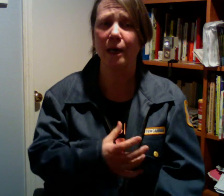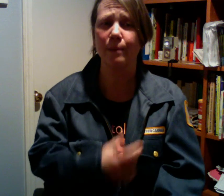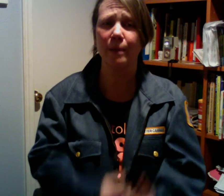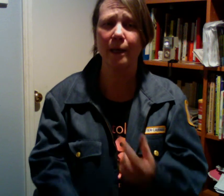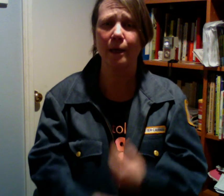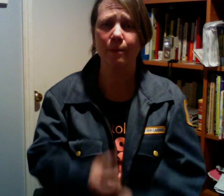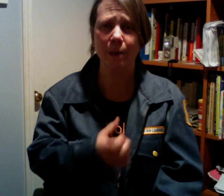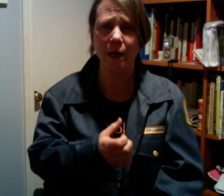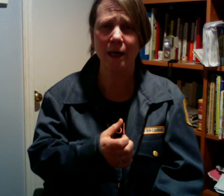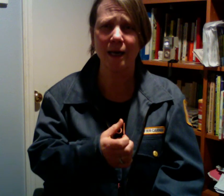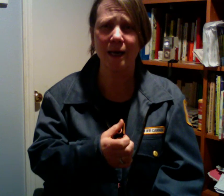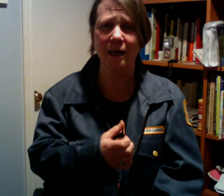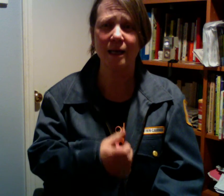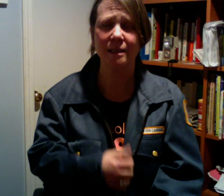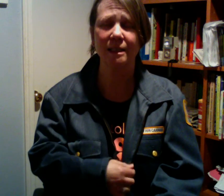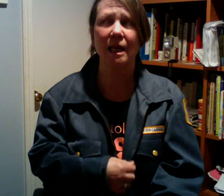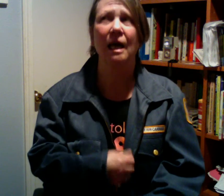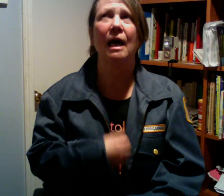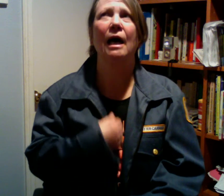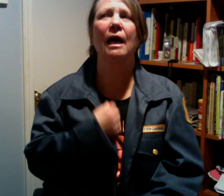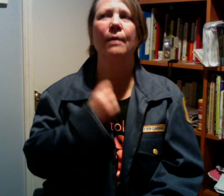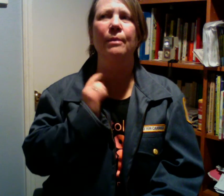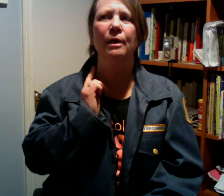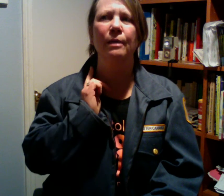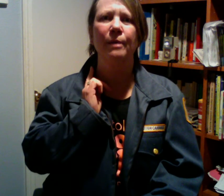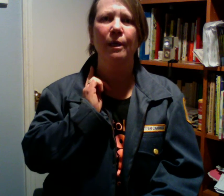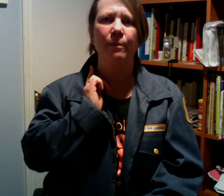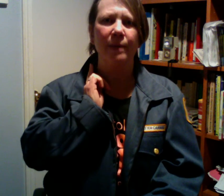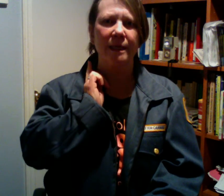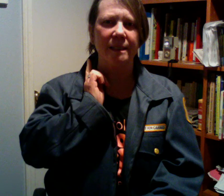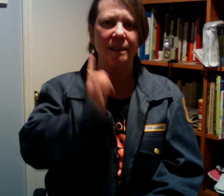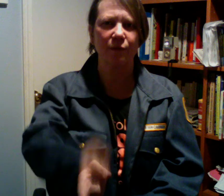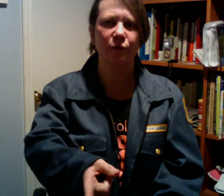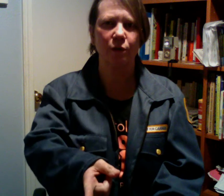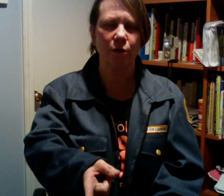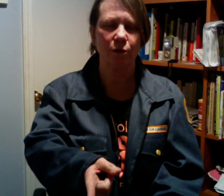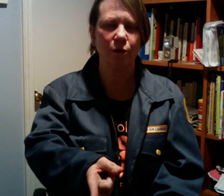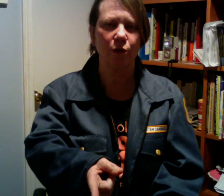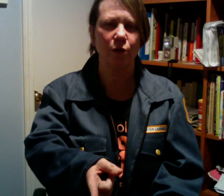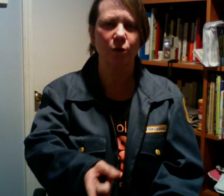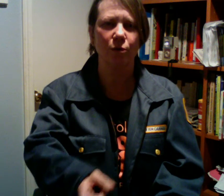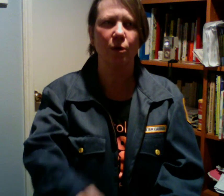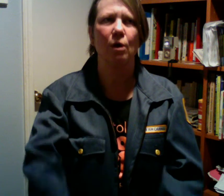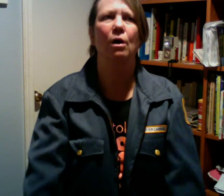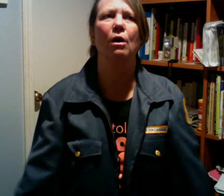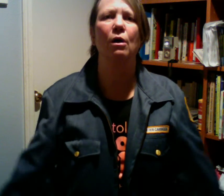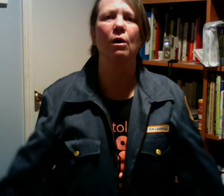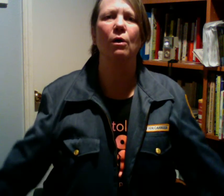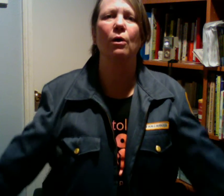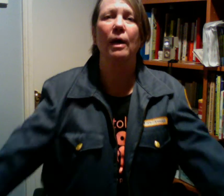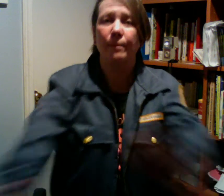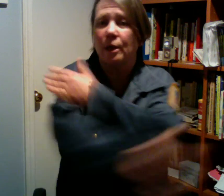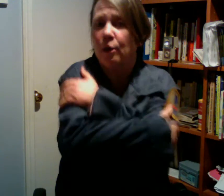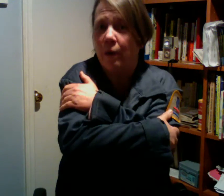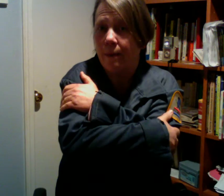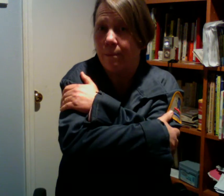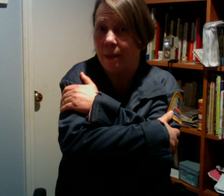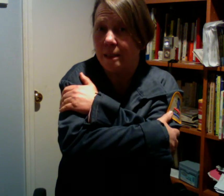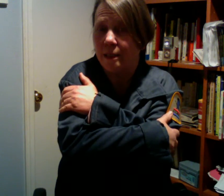mailbox. I'm gonna mail myself to you. Oh, I'm gonna wrap myself